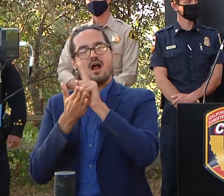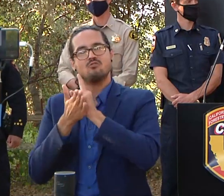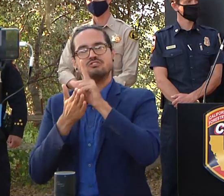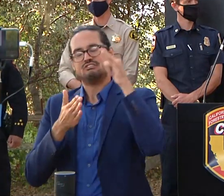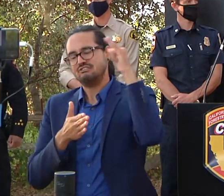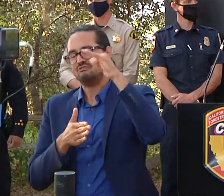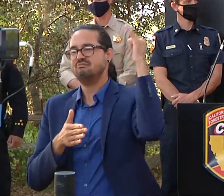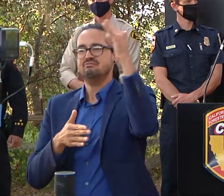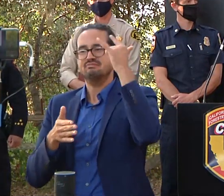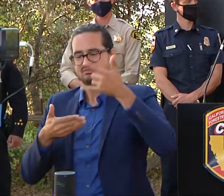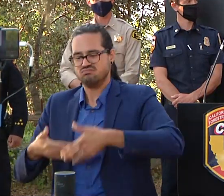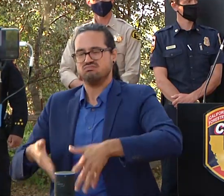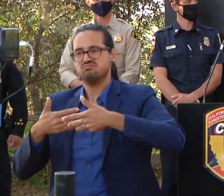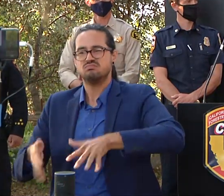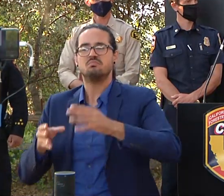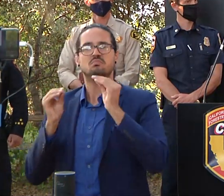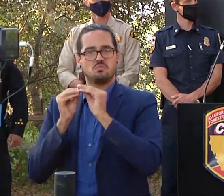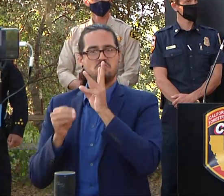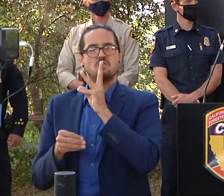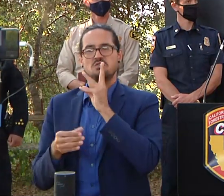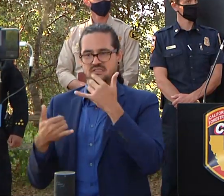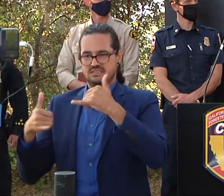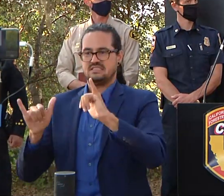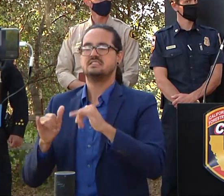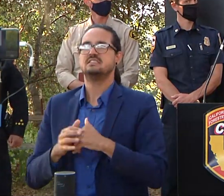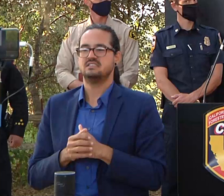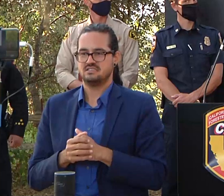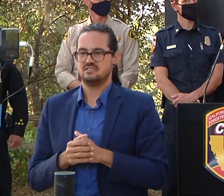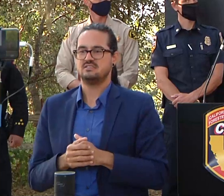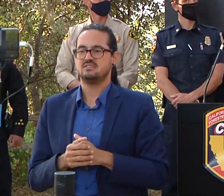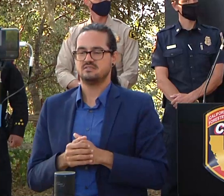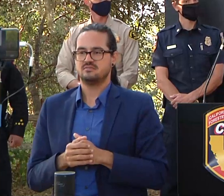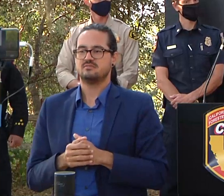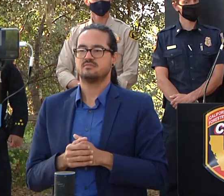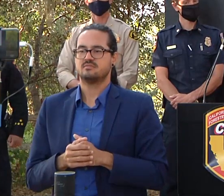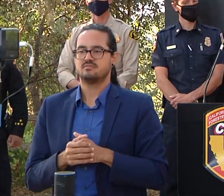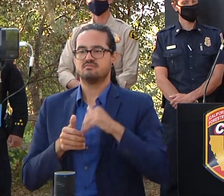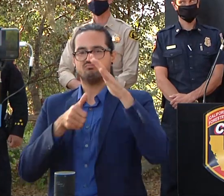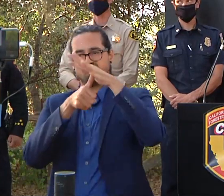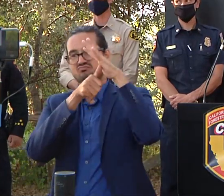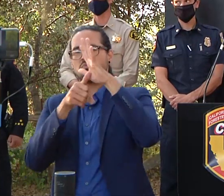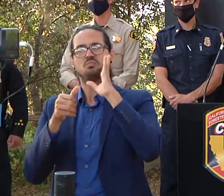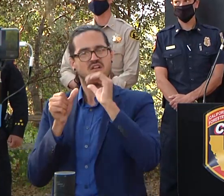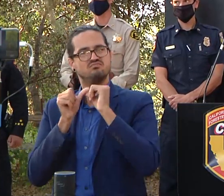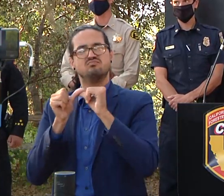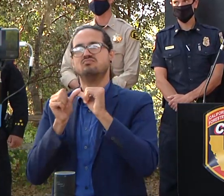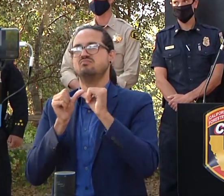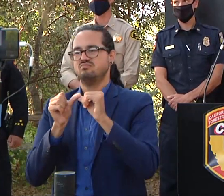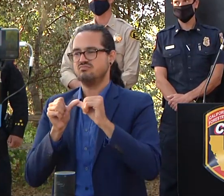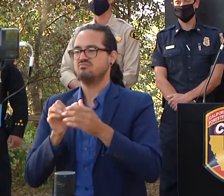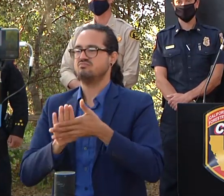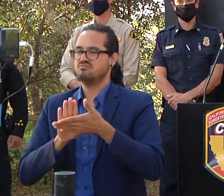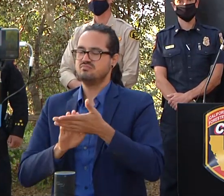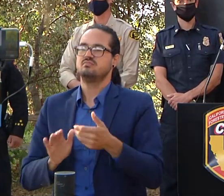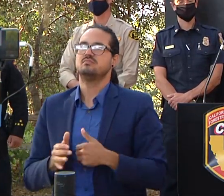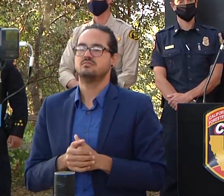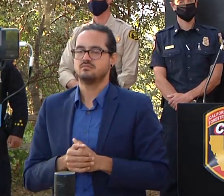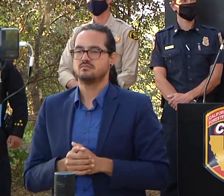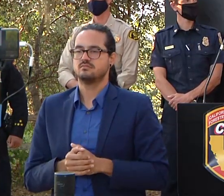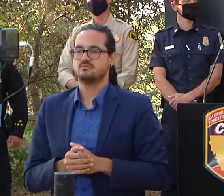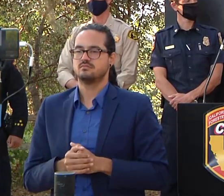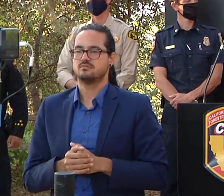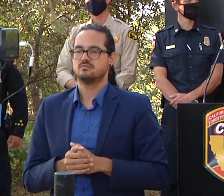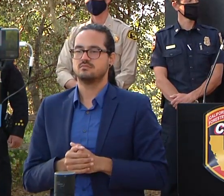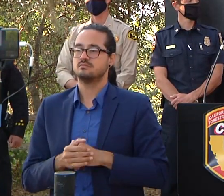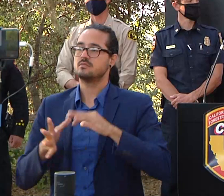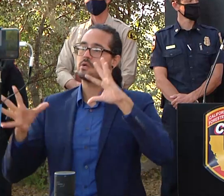uh throughout uh throughout the the incident uh overall uh like i said it's looking really good we're really moving in right direction i know there's